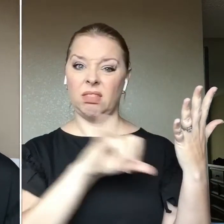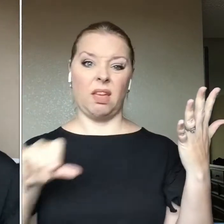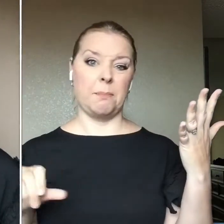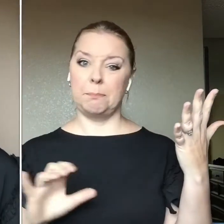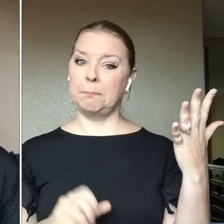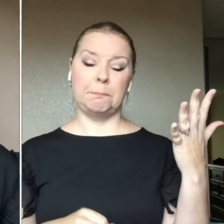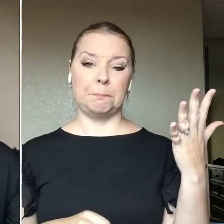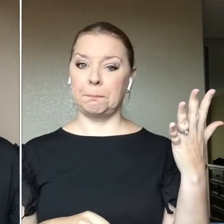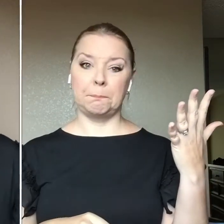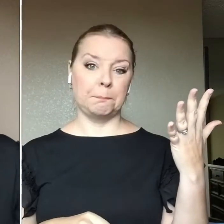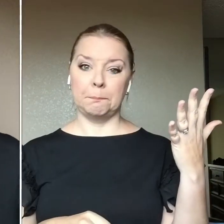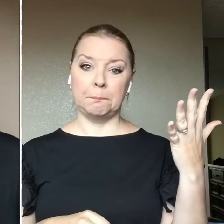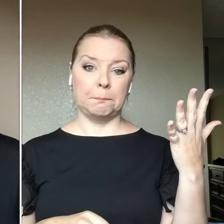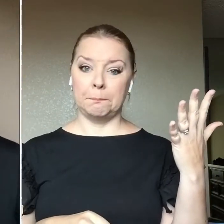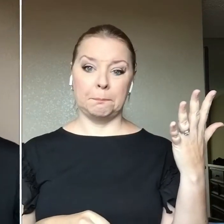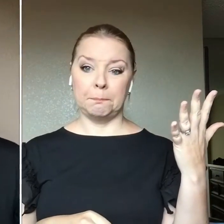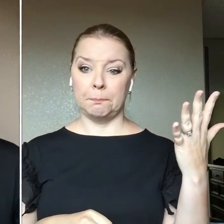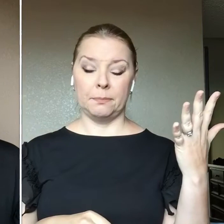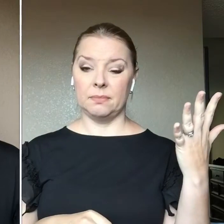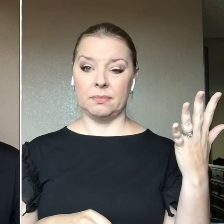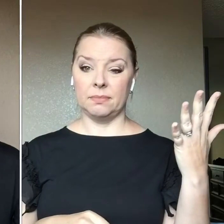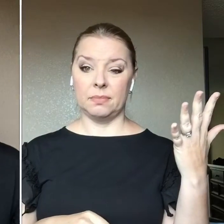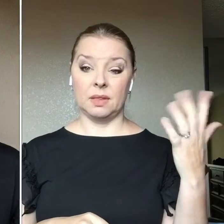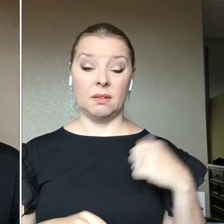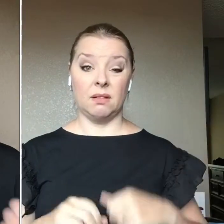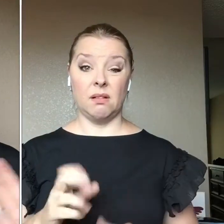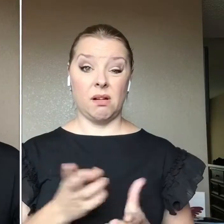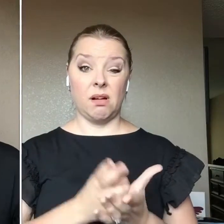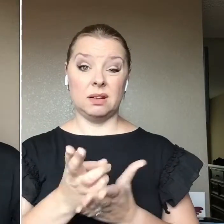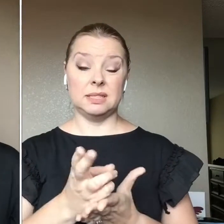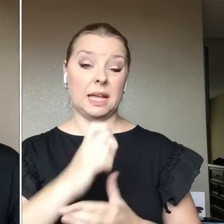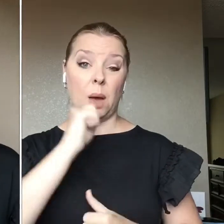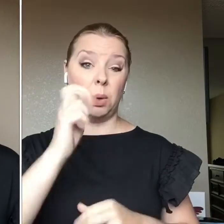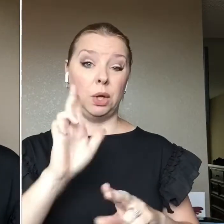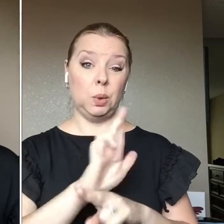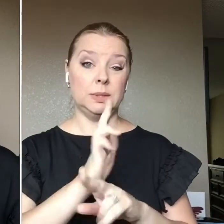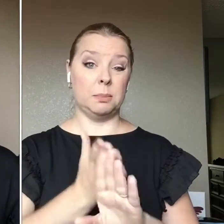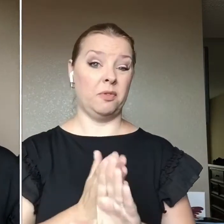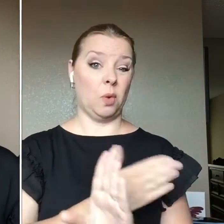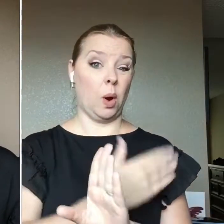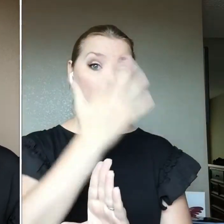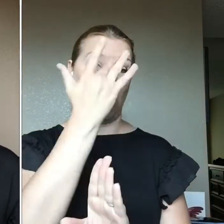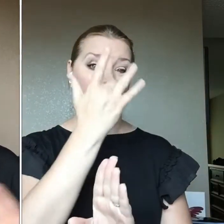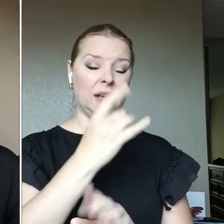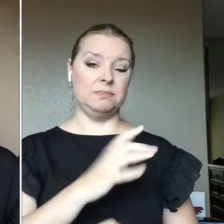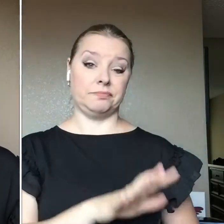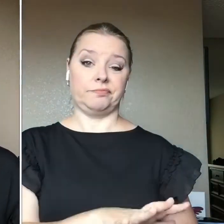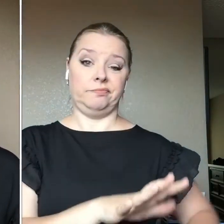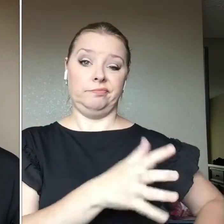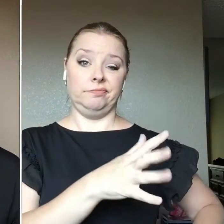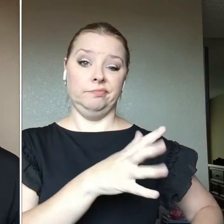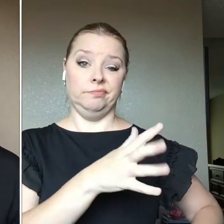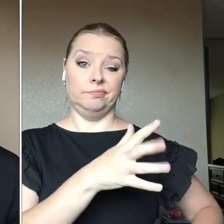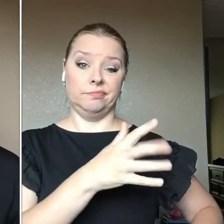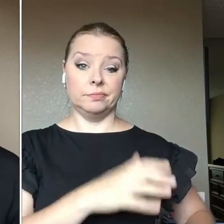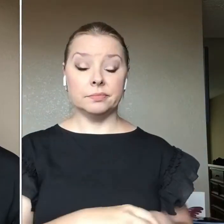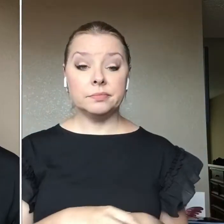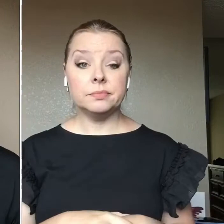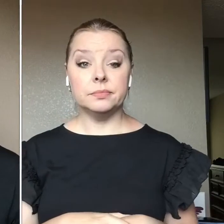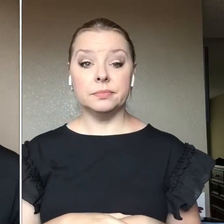Um, I personally didn't use primer and setting sprays prior to having these. So those are definitely